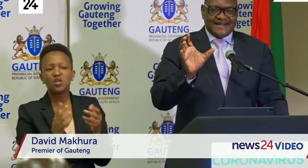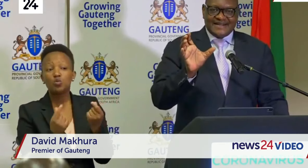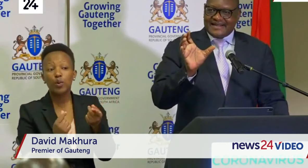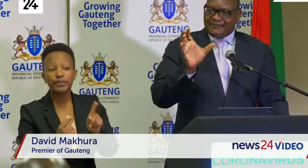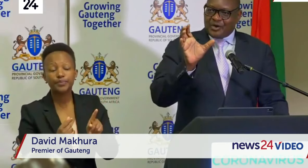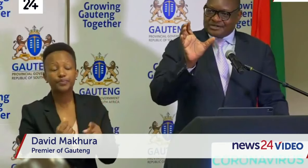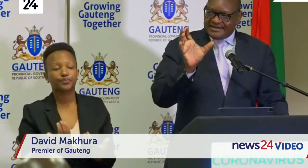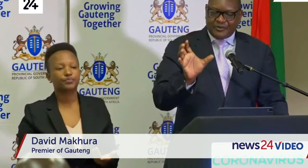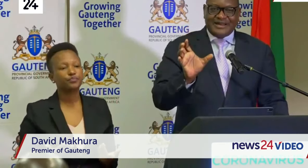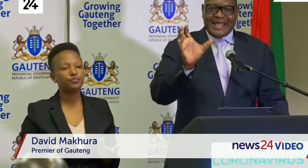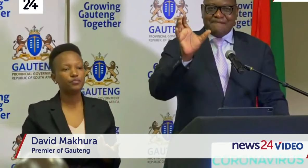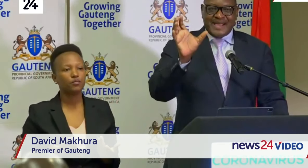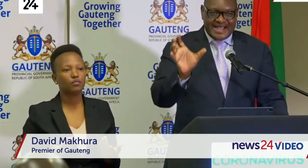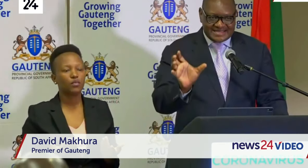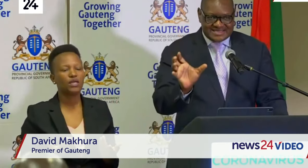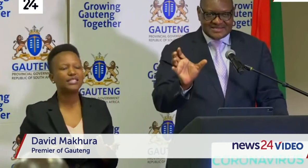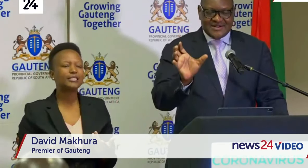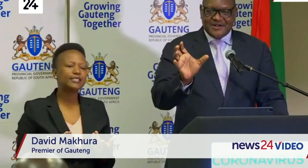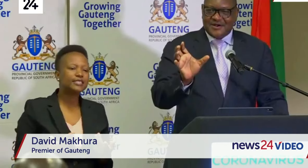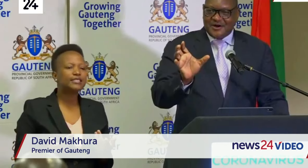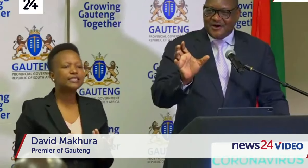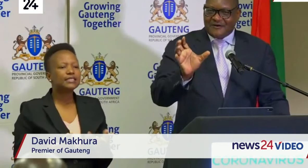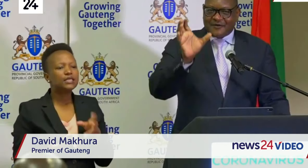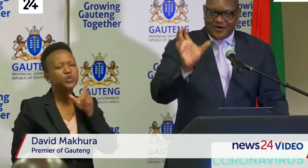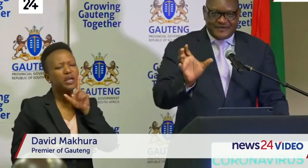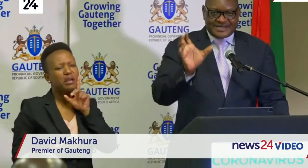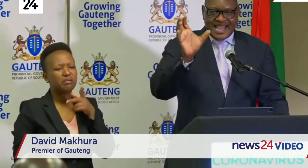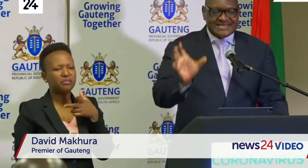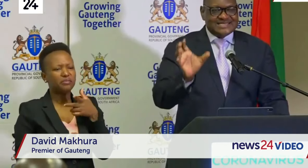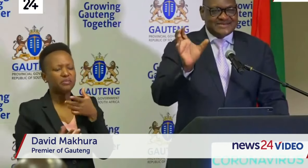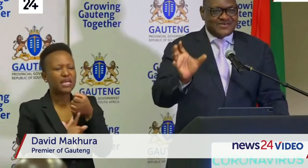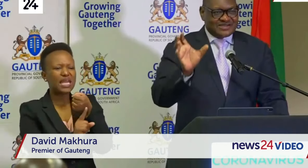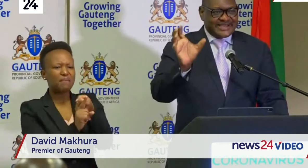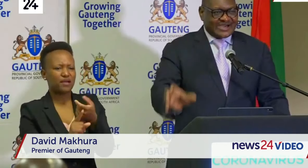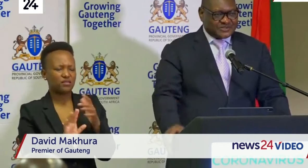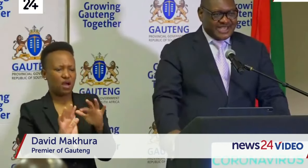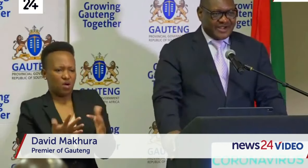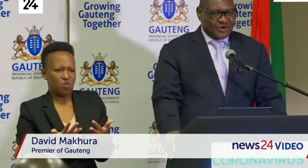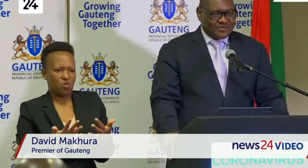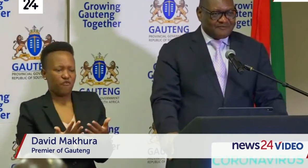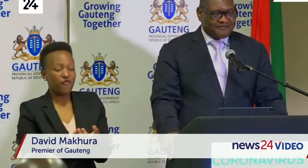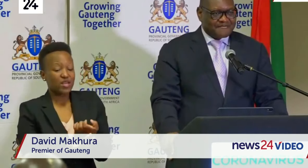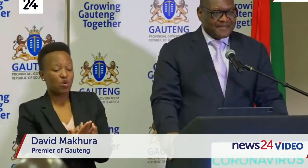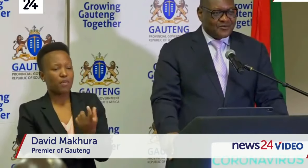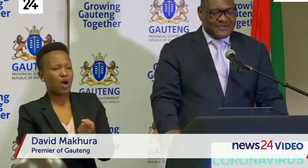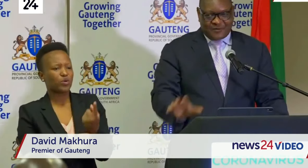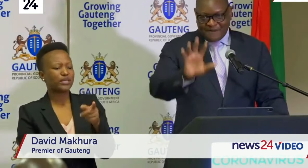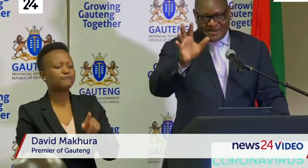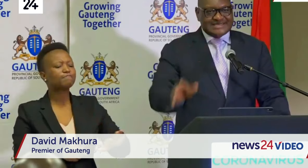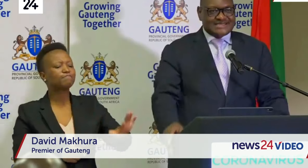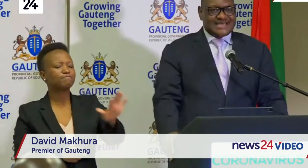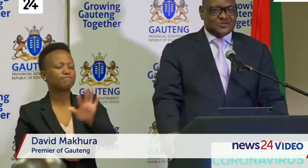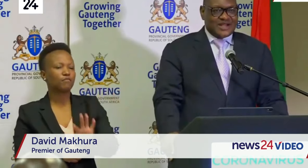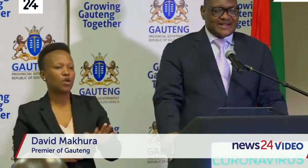the possible impact of COVID-19 on the Gauteng economy. We have